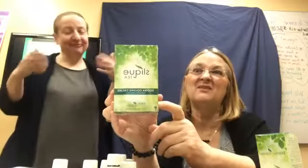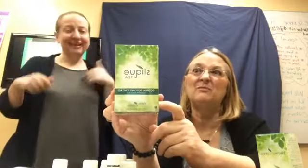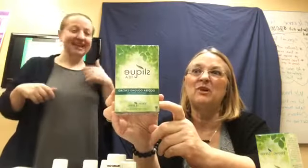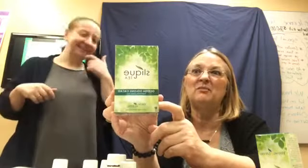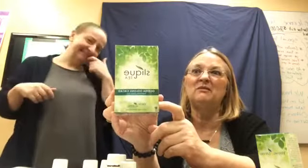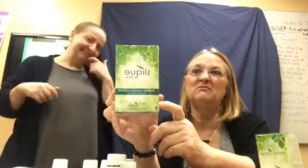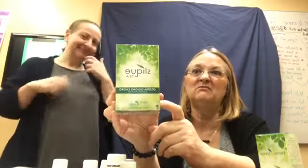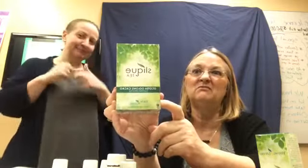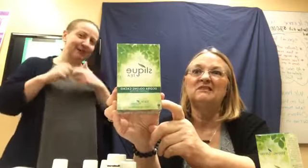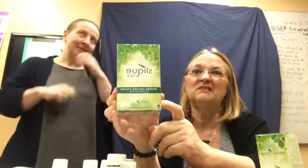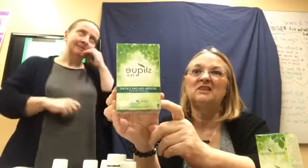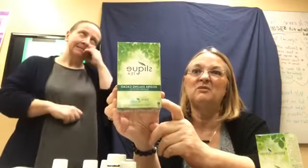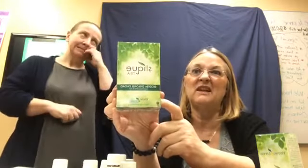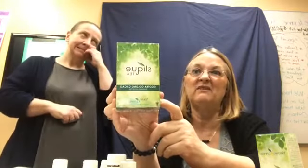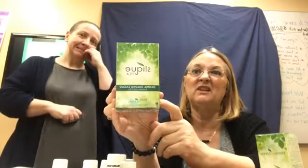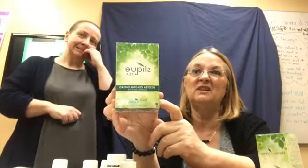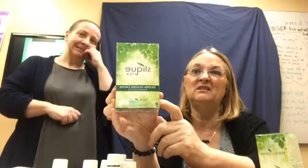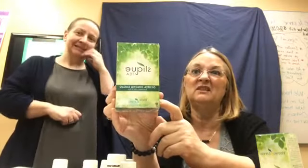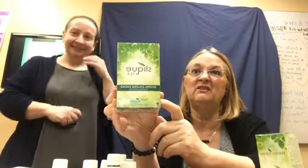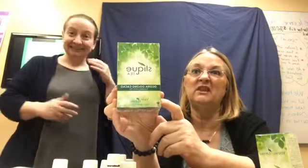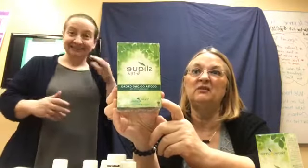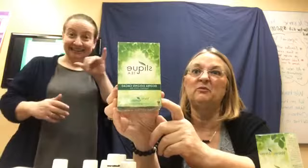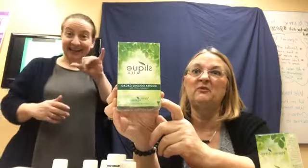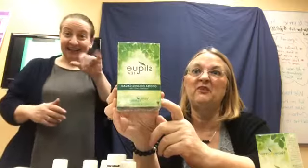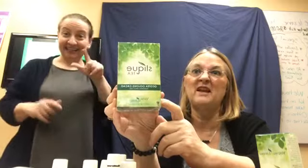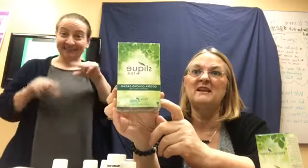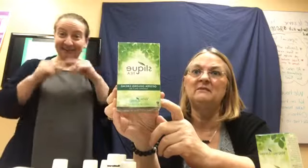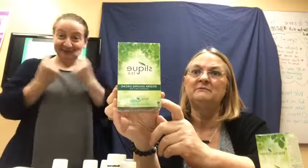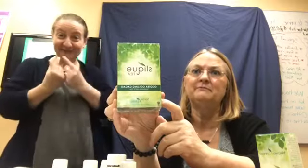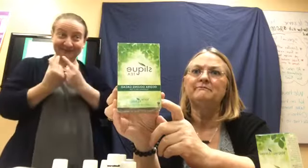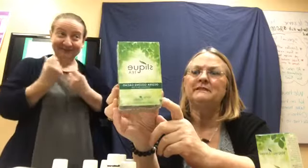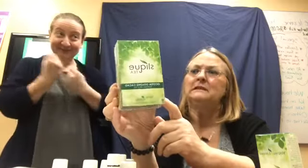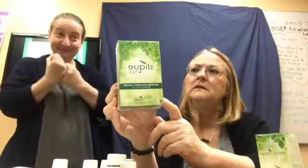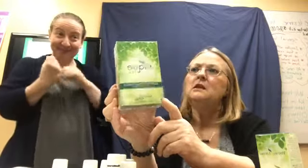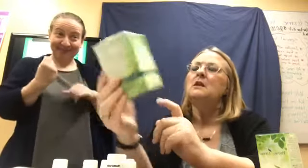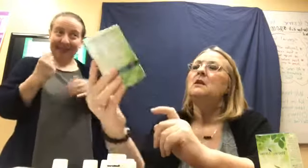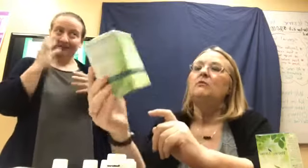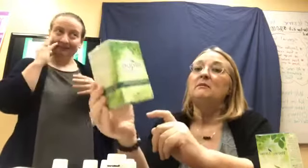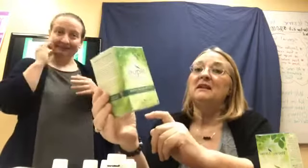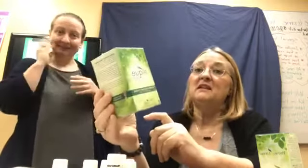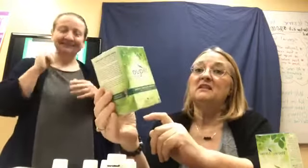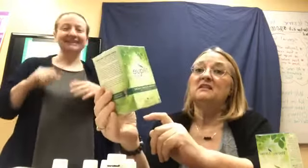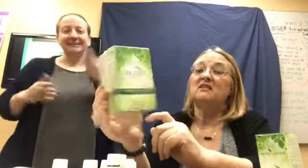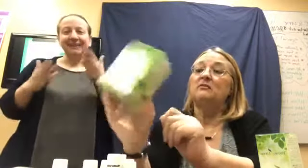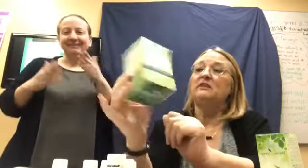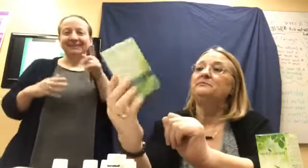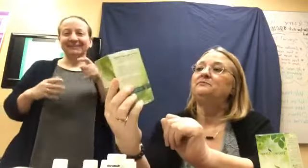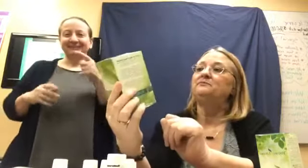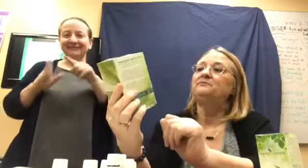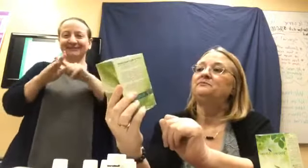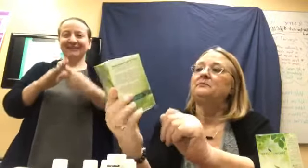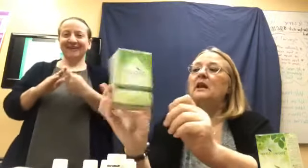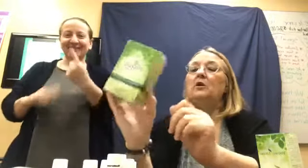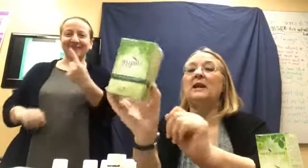problem. Do we have a young living group for that? We might need to start one. Okay.